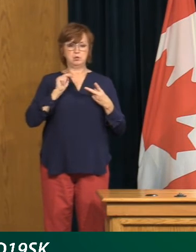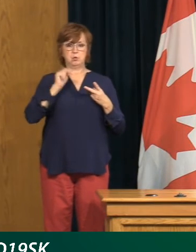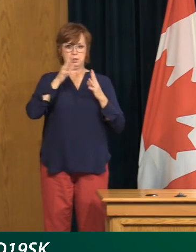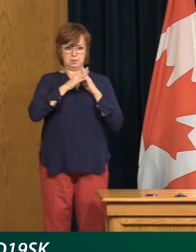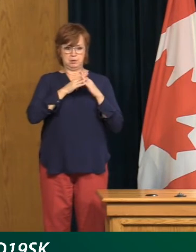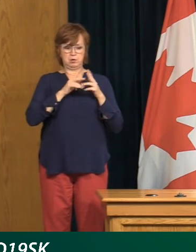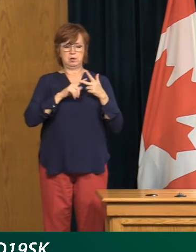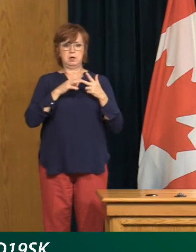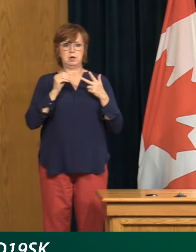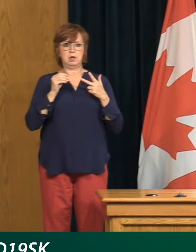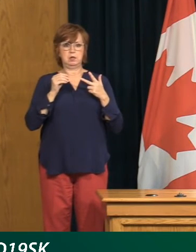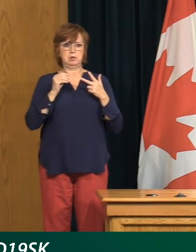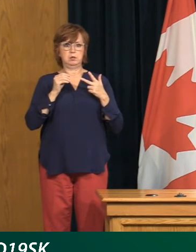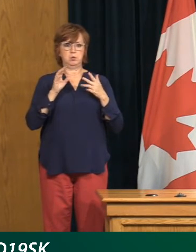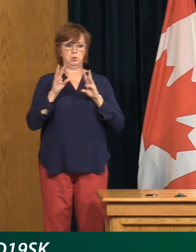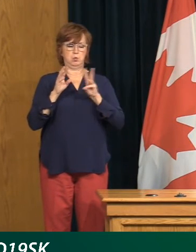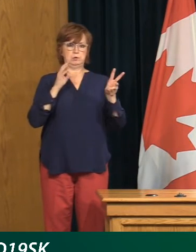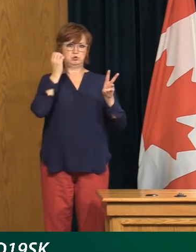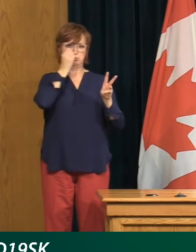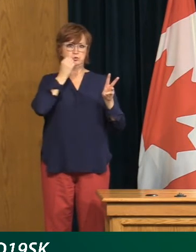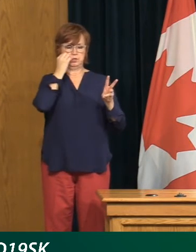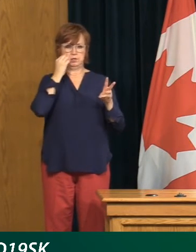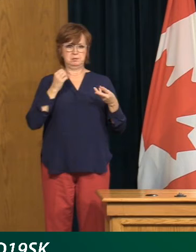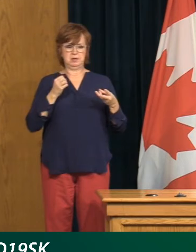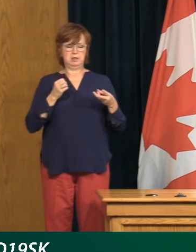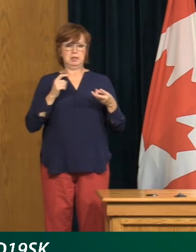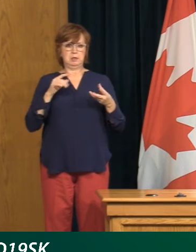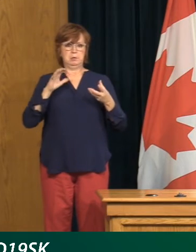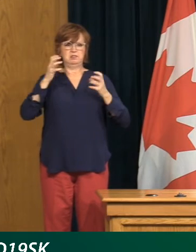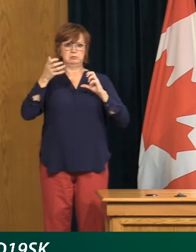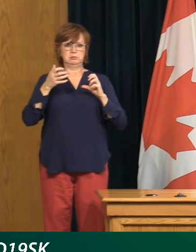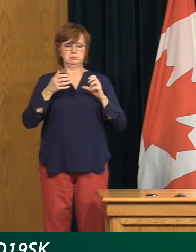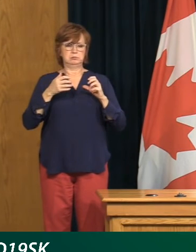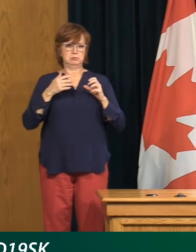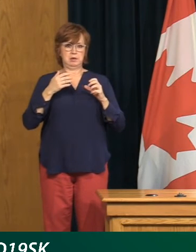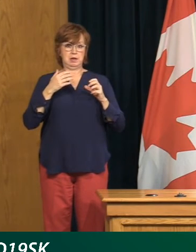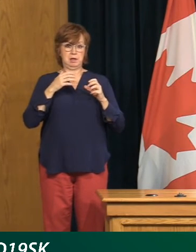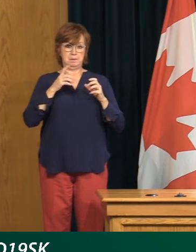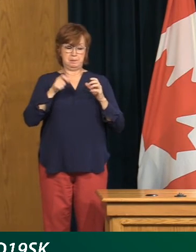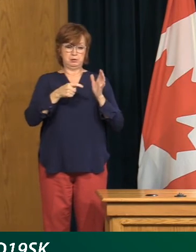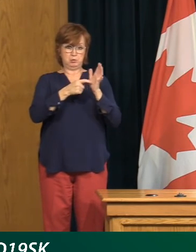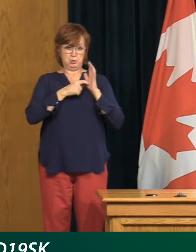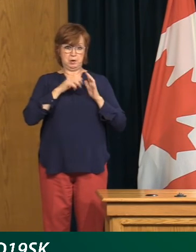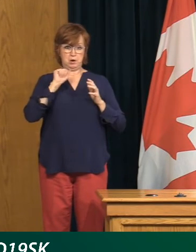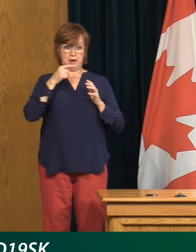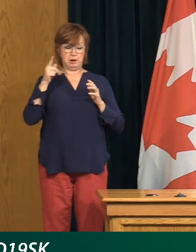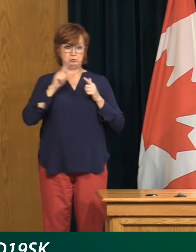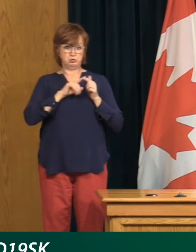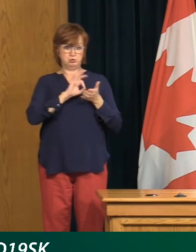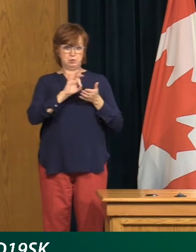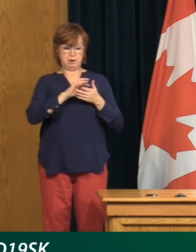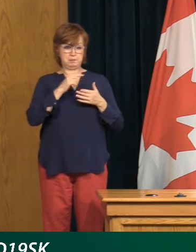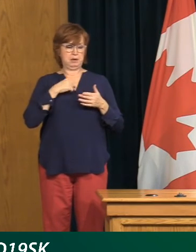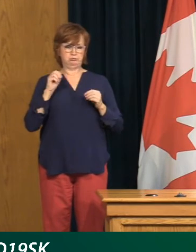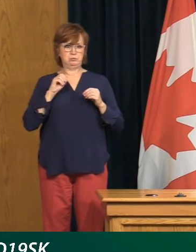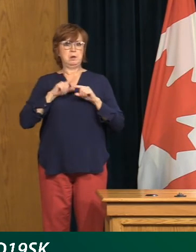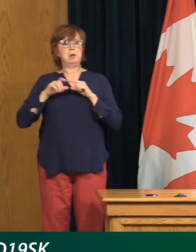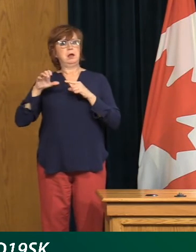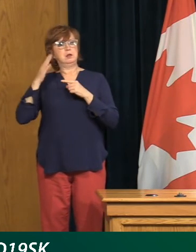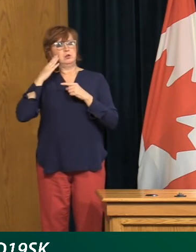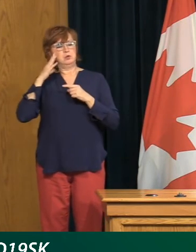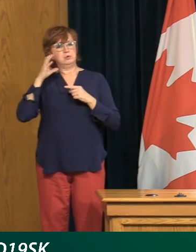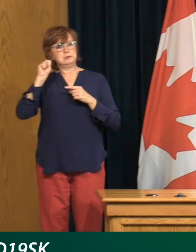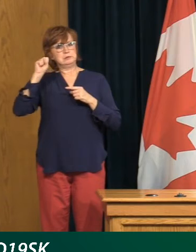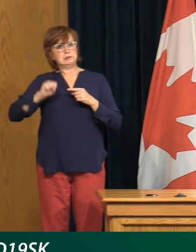we don't have mandatory tracking apps. In Southeast Asian countries, have seen that a single person who can go